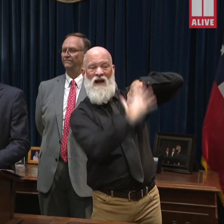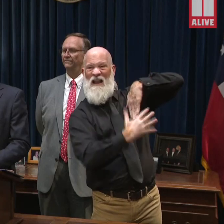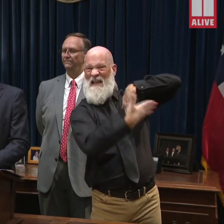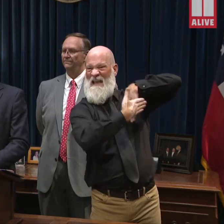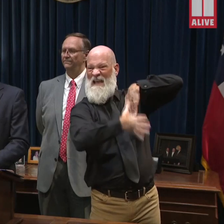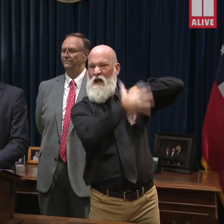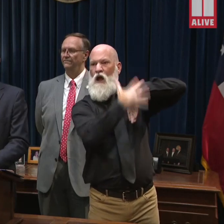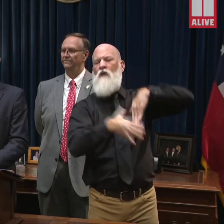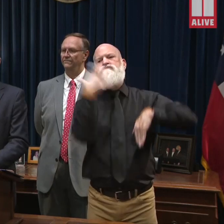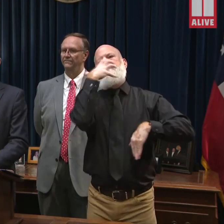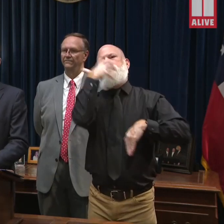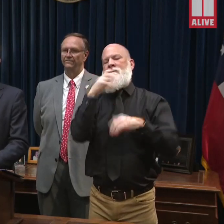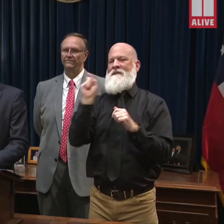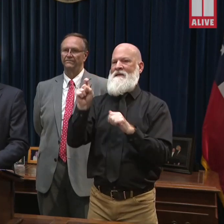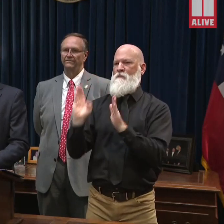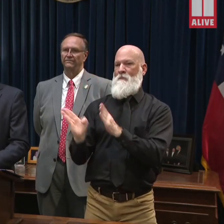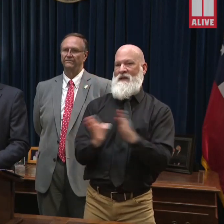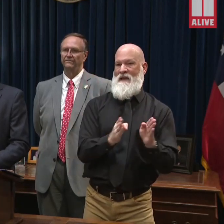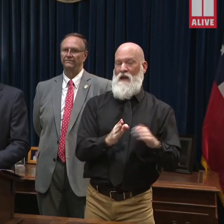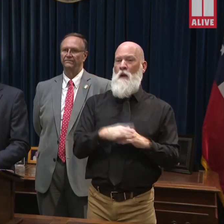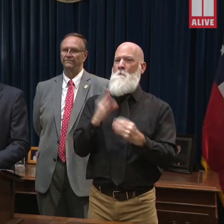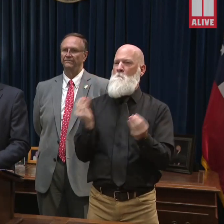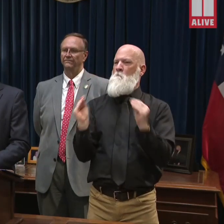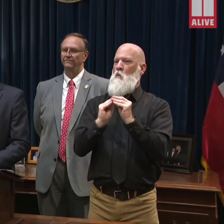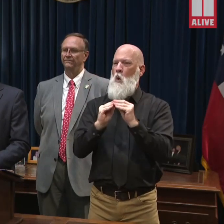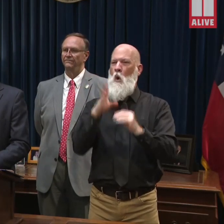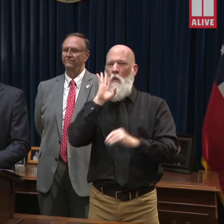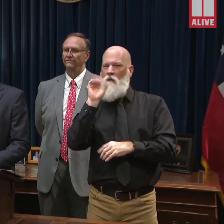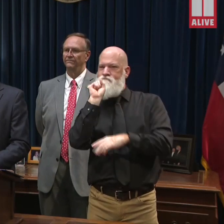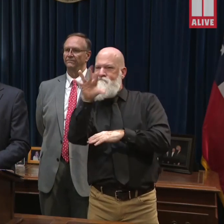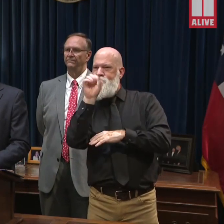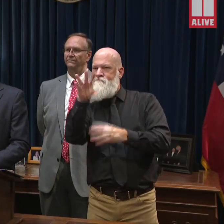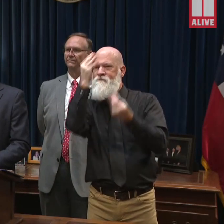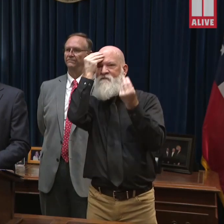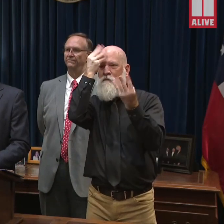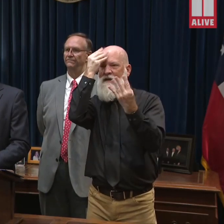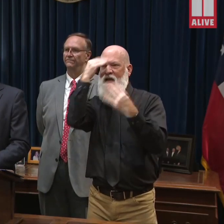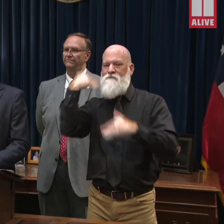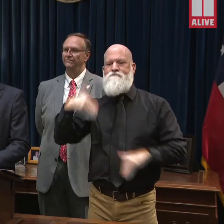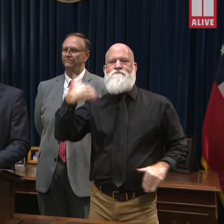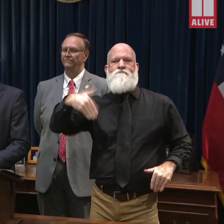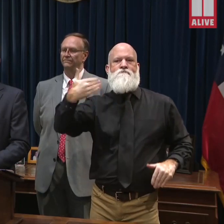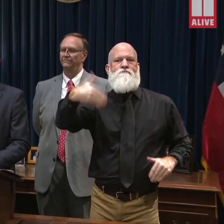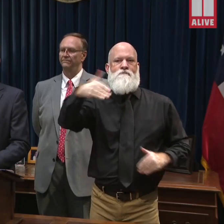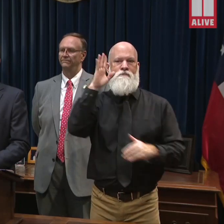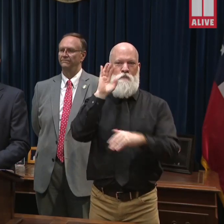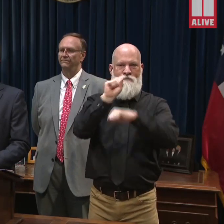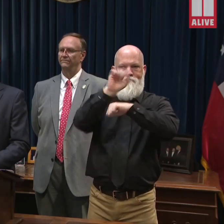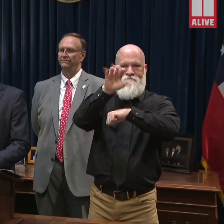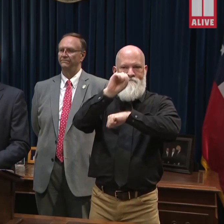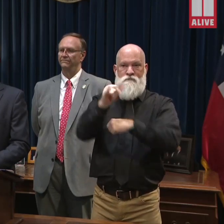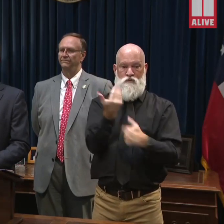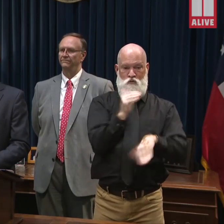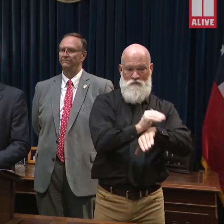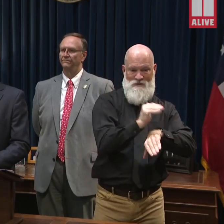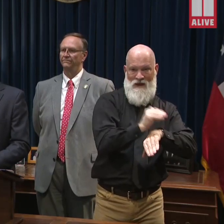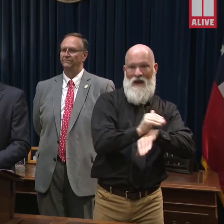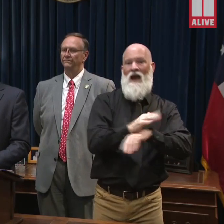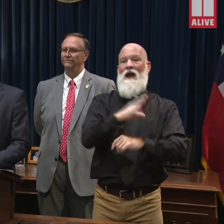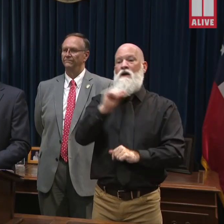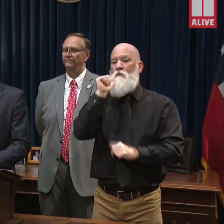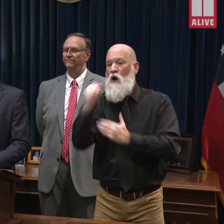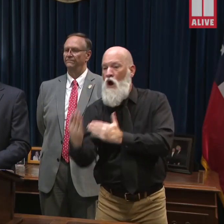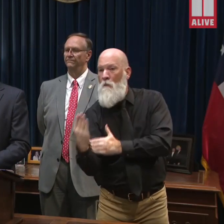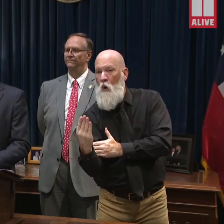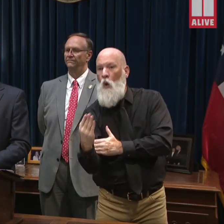feel like we'll know a lot more as we see the path develop the rest of the evening and into the early morning hours. And we'll certainly be briefing you